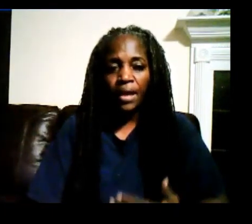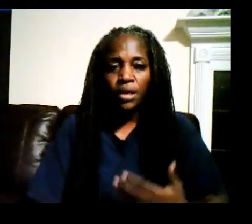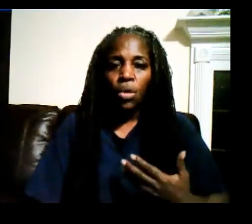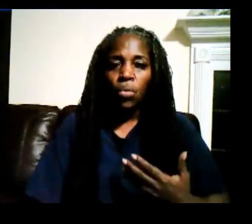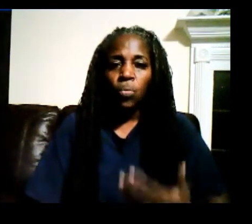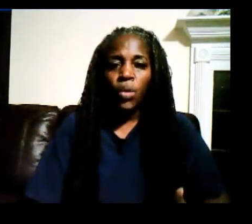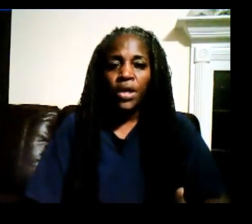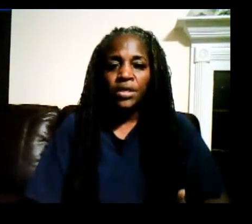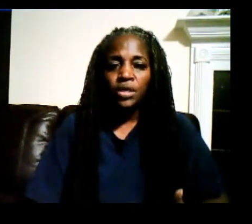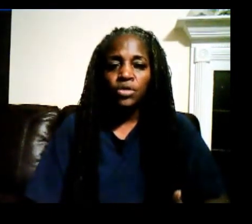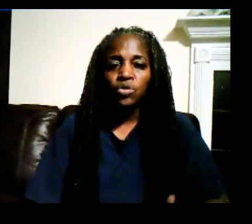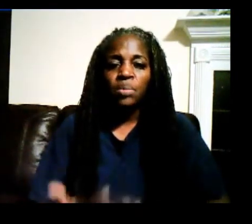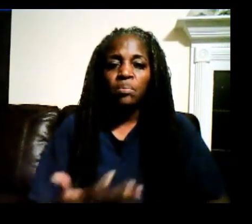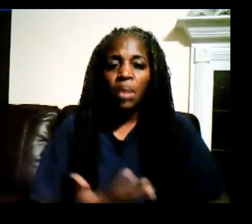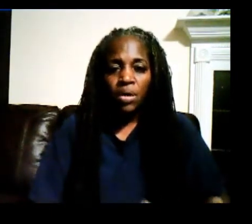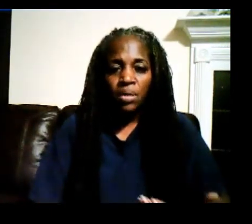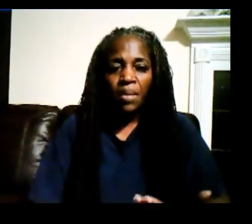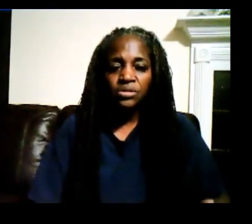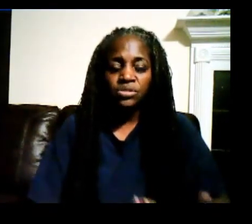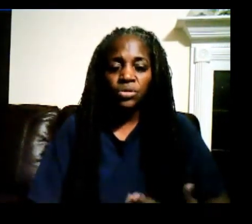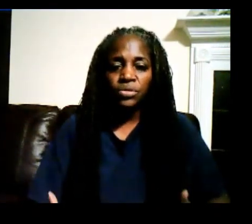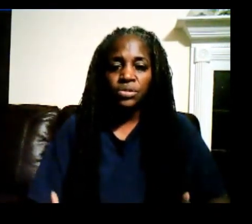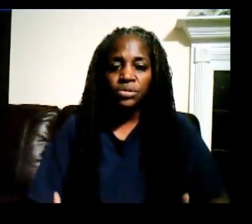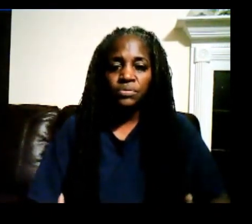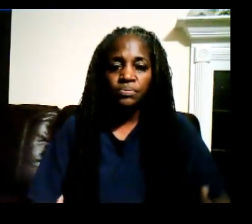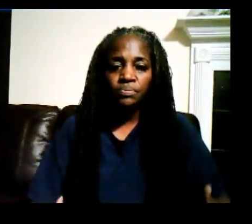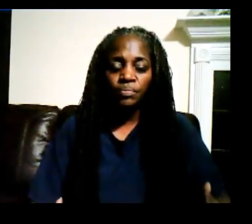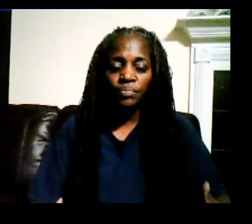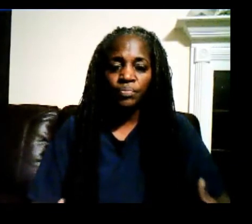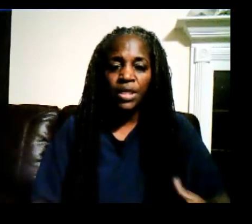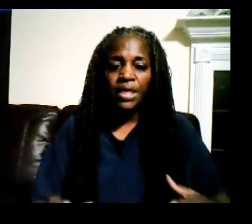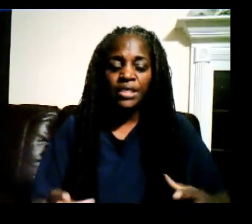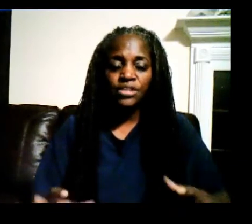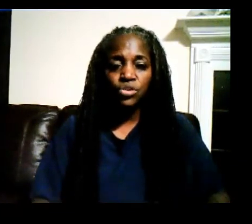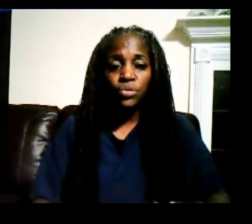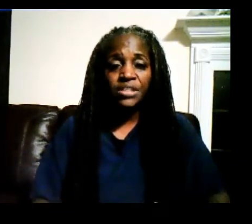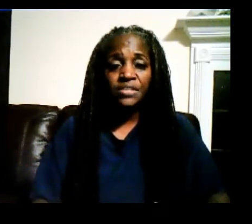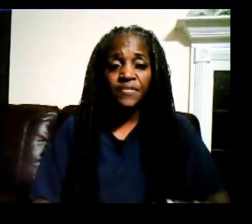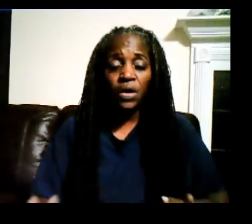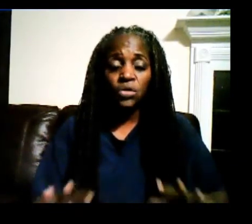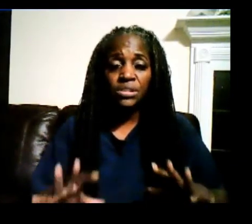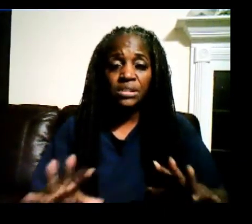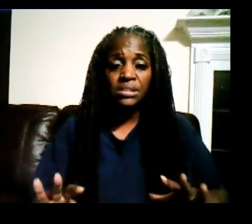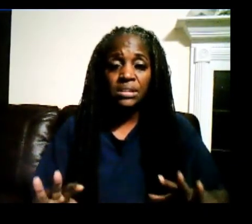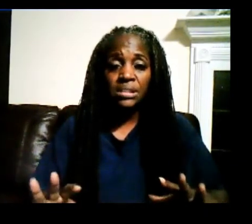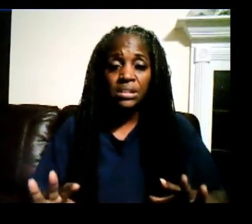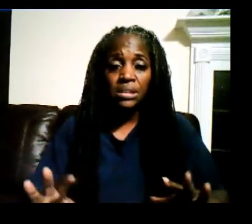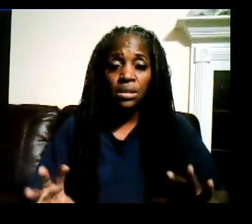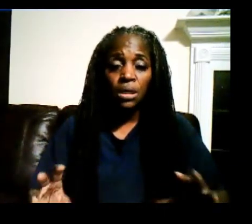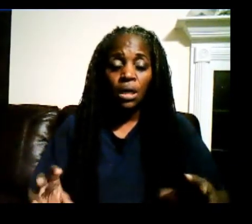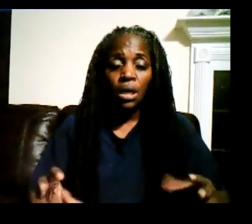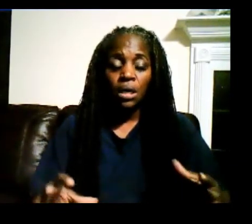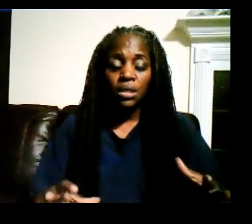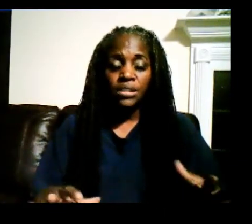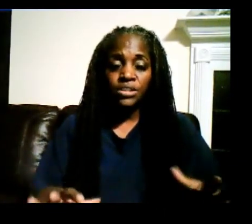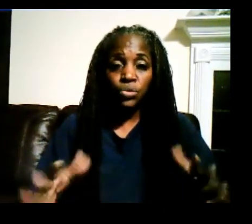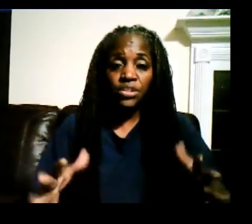when you're bombarded by certain intuitive or sensing, intuitive